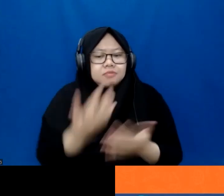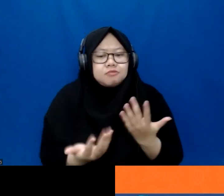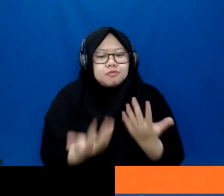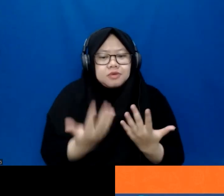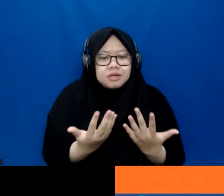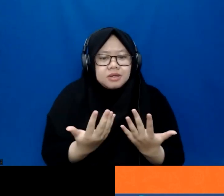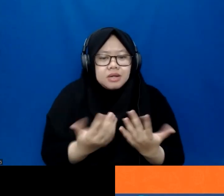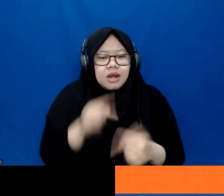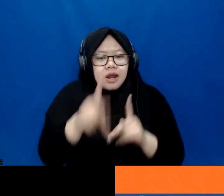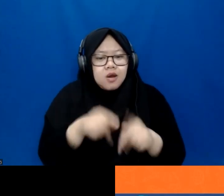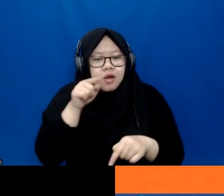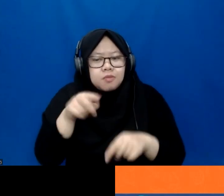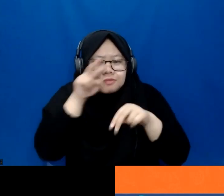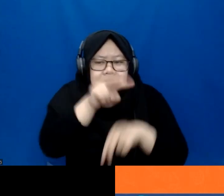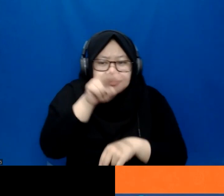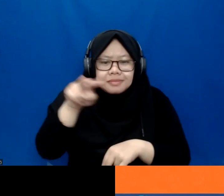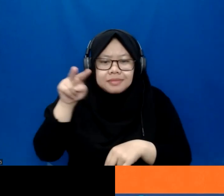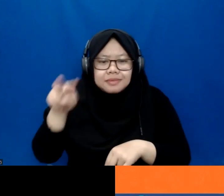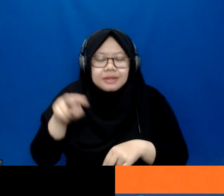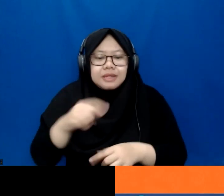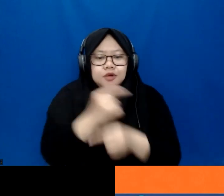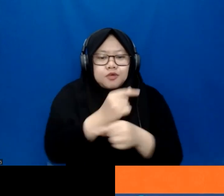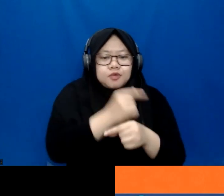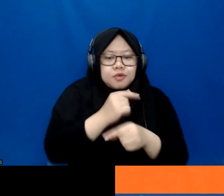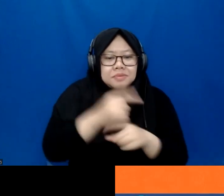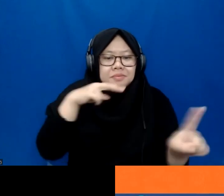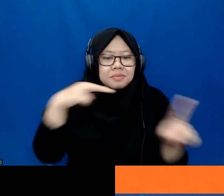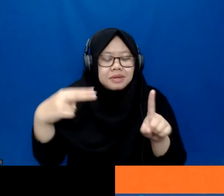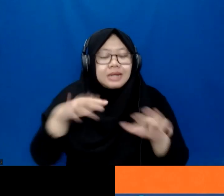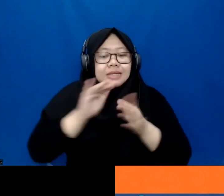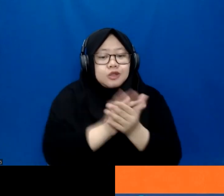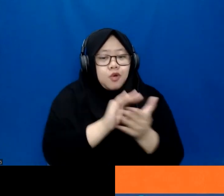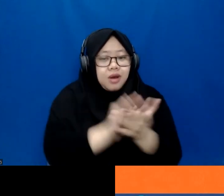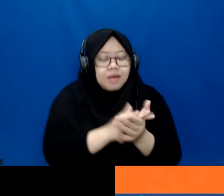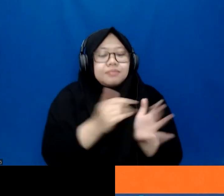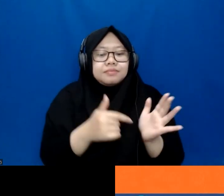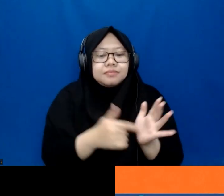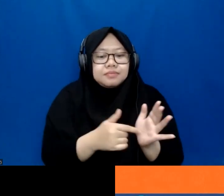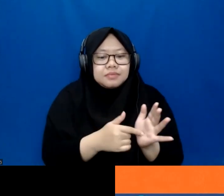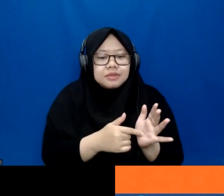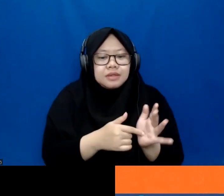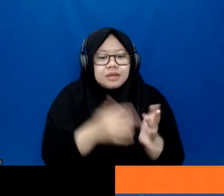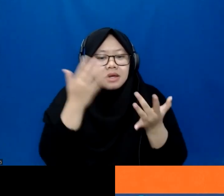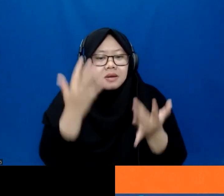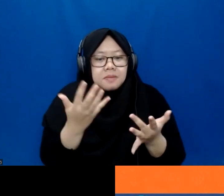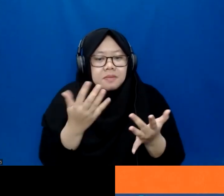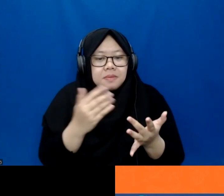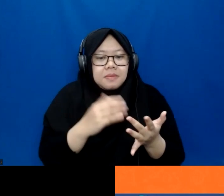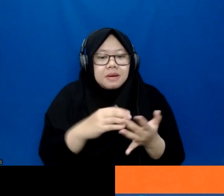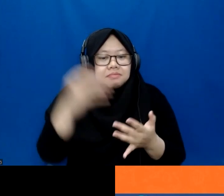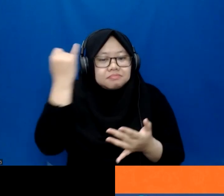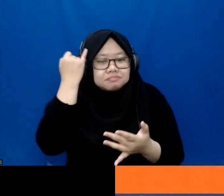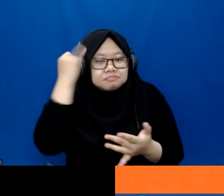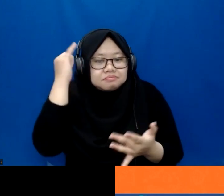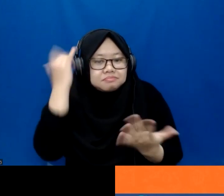I mean, if you really look at the employee mindset in a school, what is the incentive for the teacher to upskill?